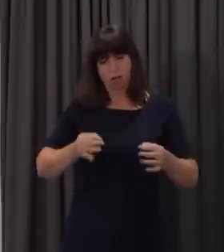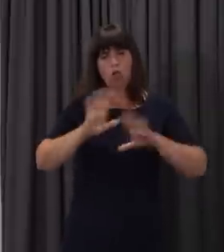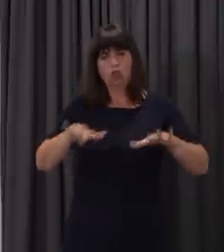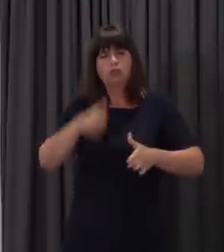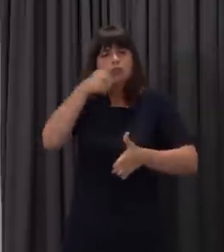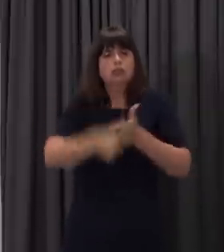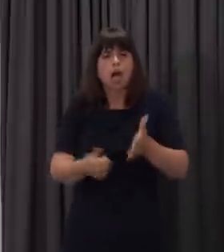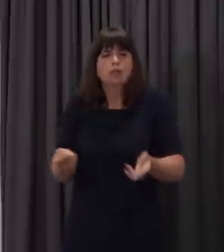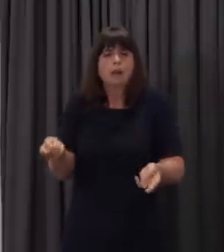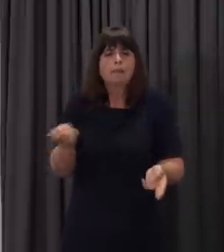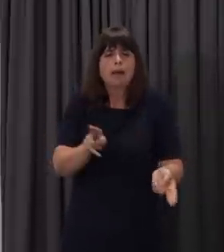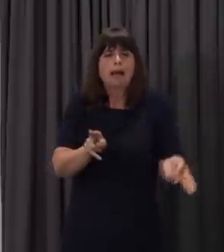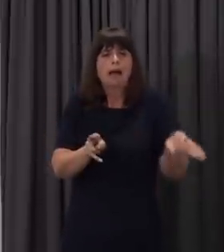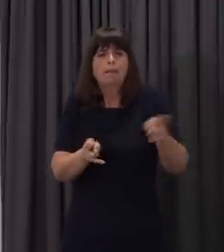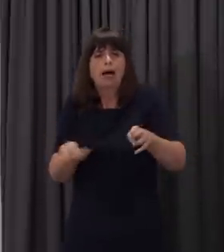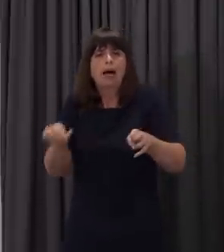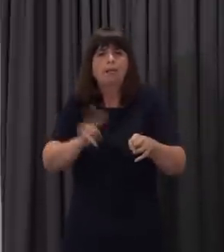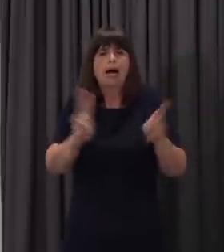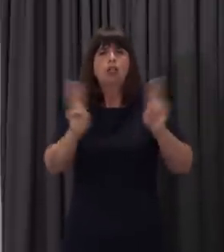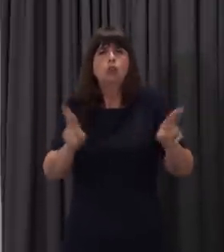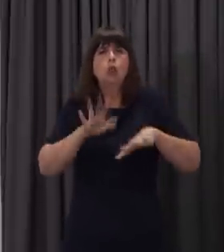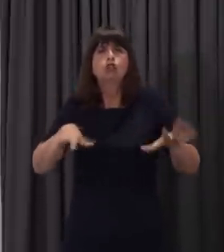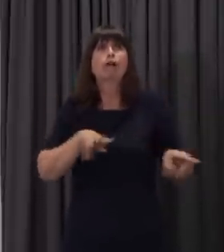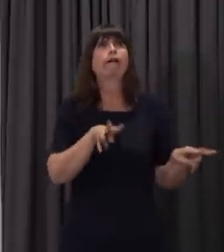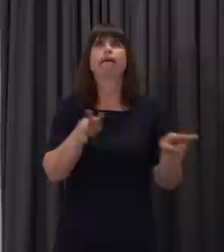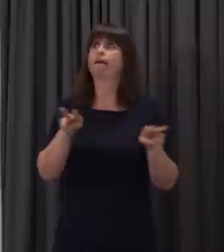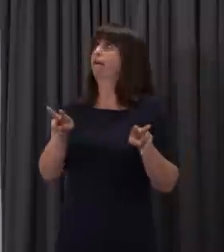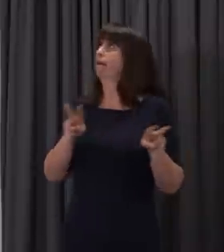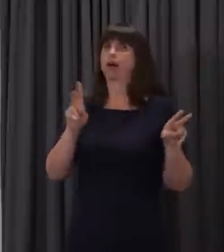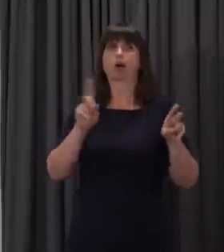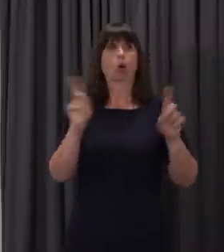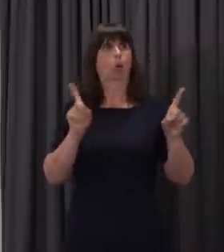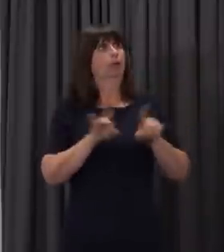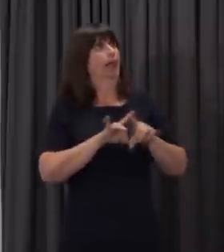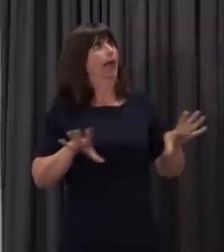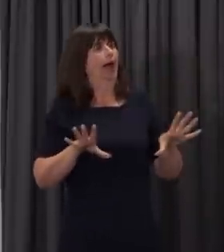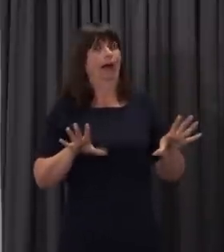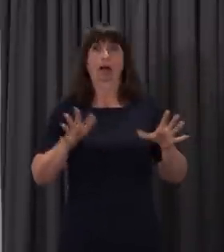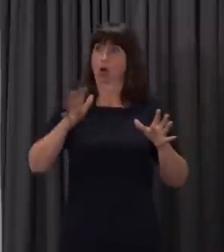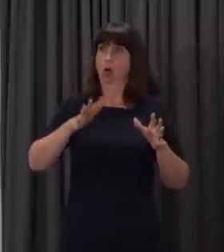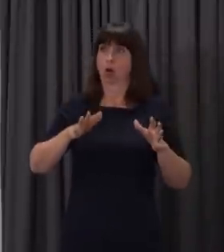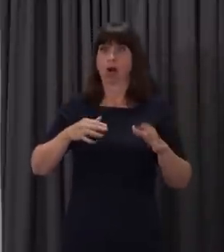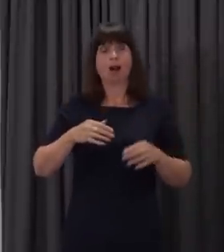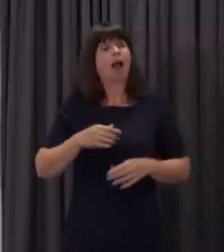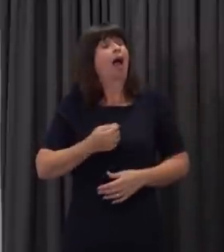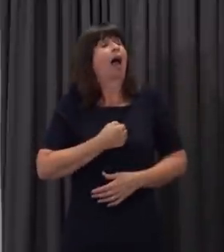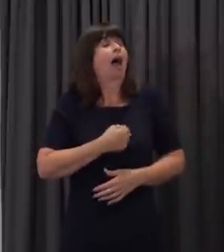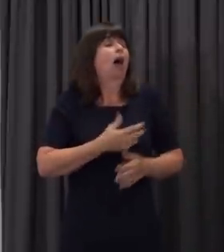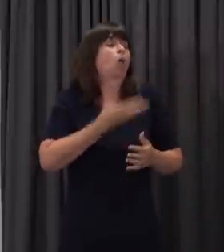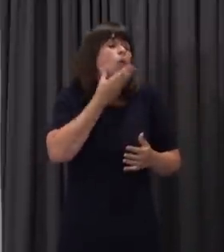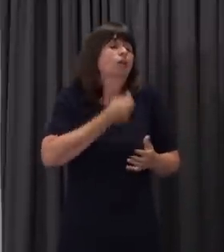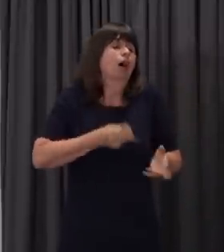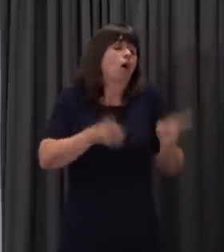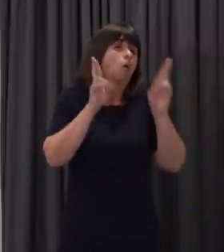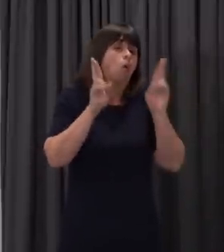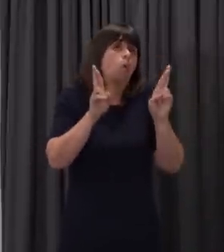get used to what will be, I suspect, a new way of working in the new academic year. I hope, Abbey, I hope